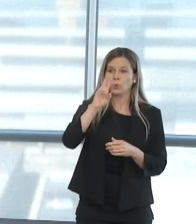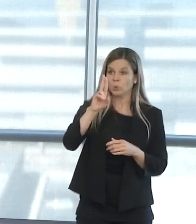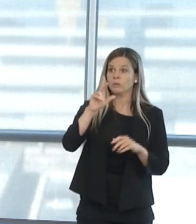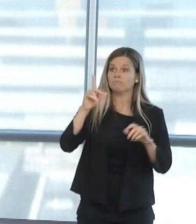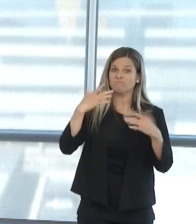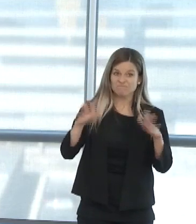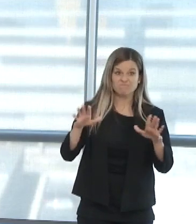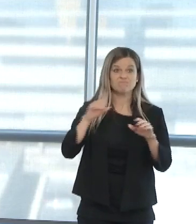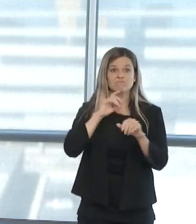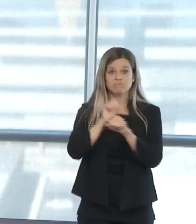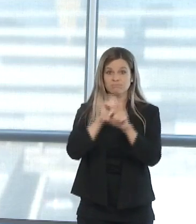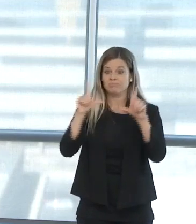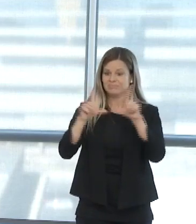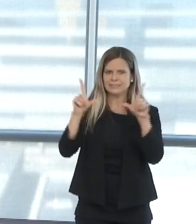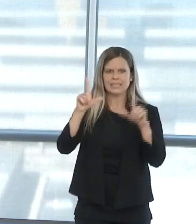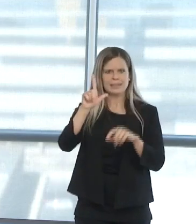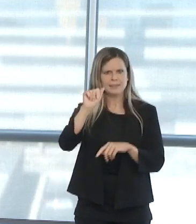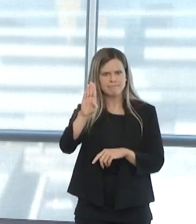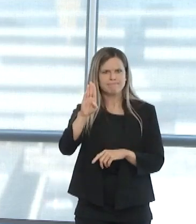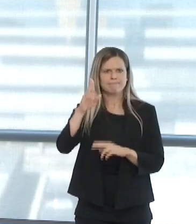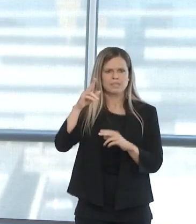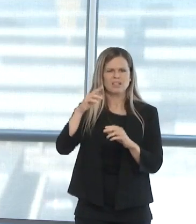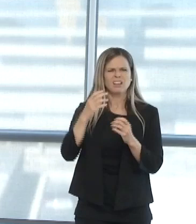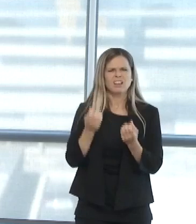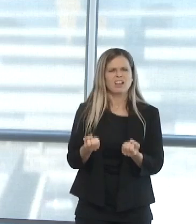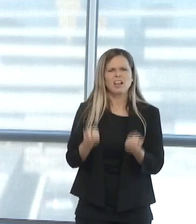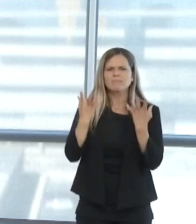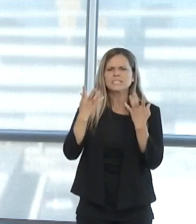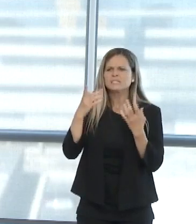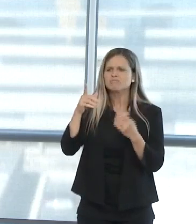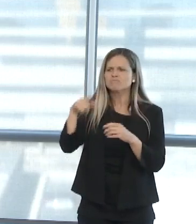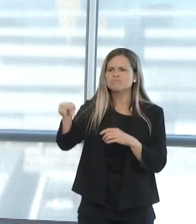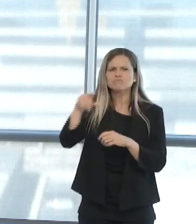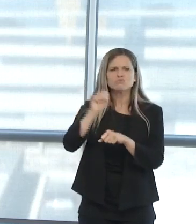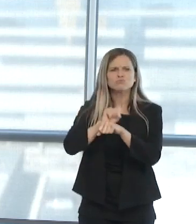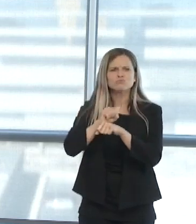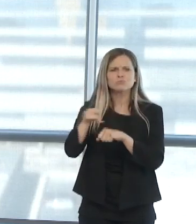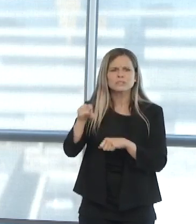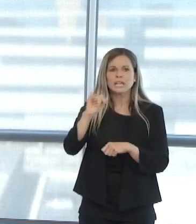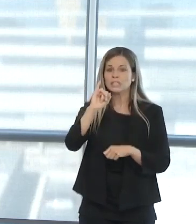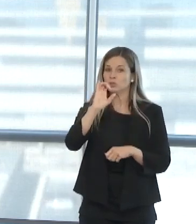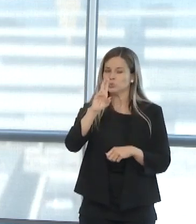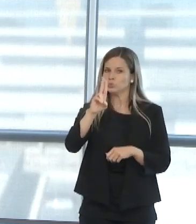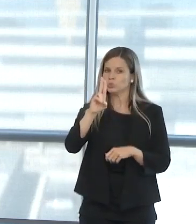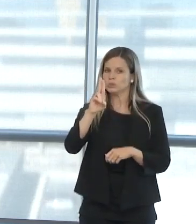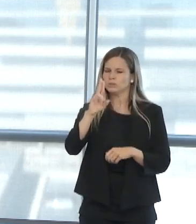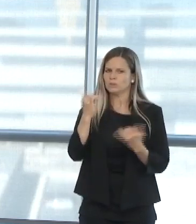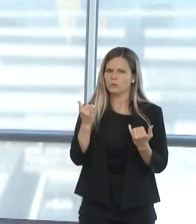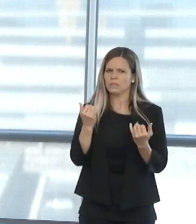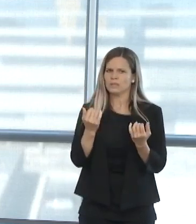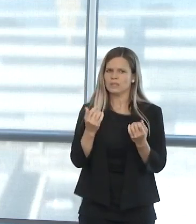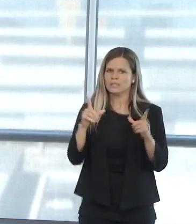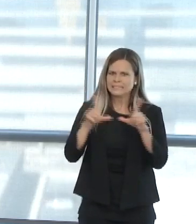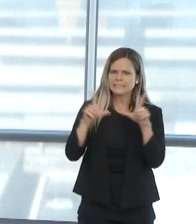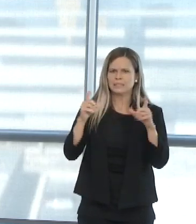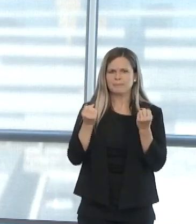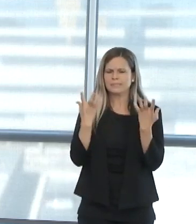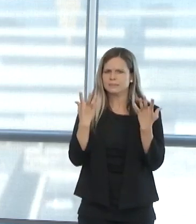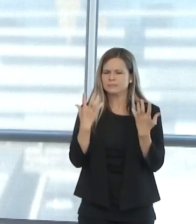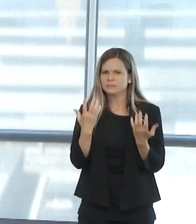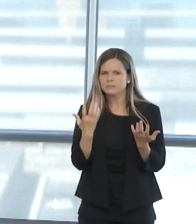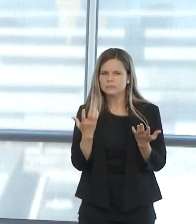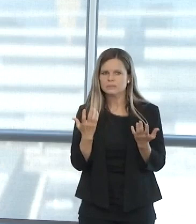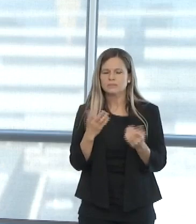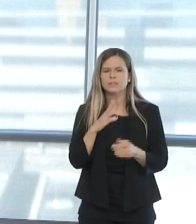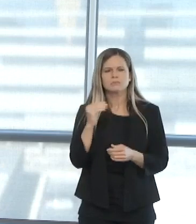exhausted? So kind of speaking to the surge plan. And if there's any kind of clear delineation around what each part